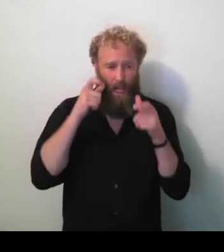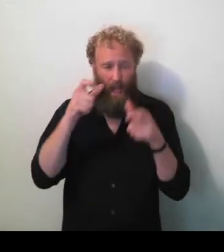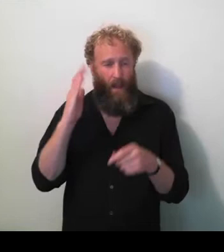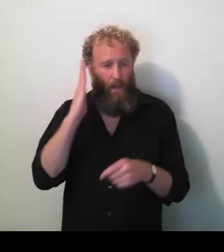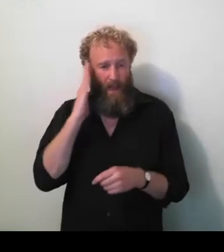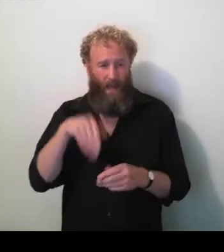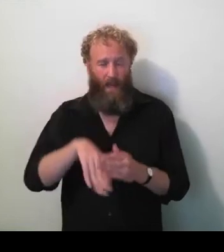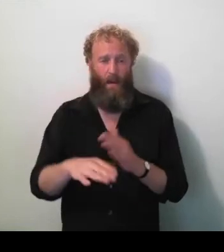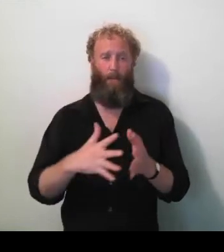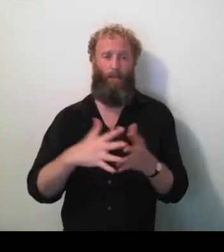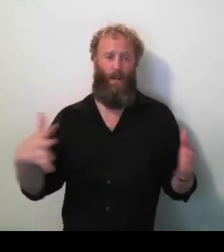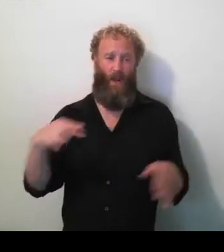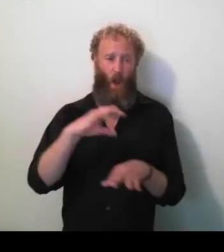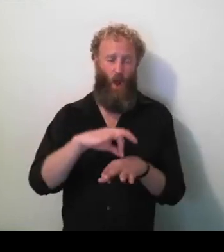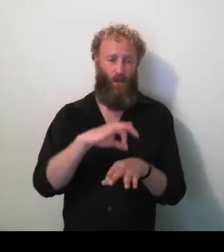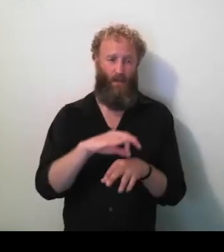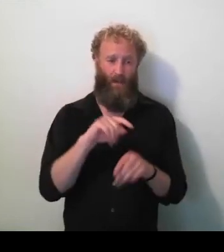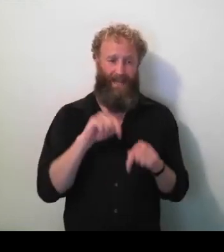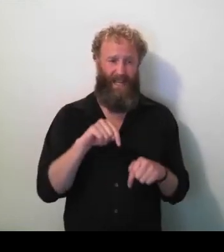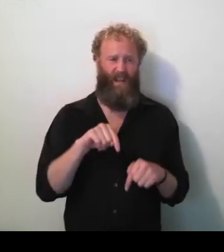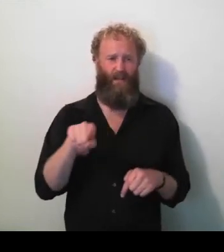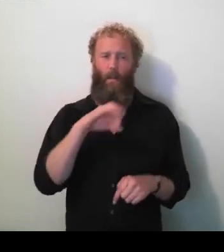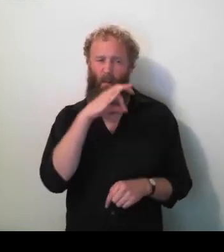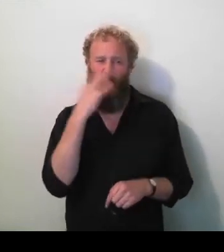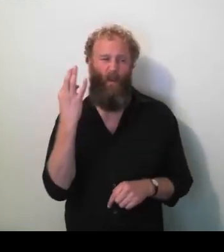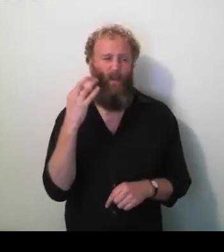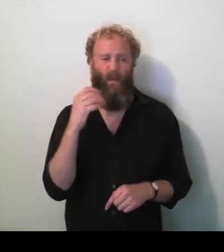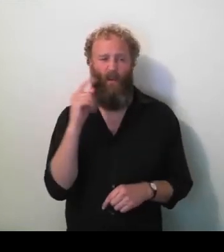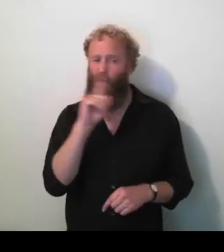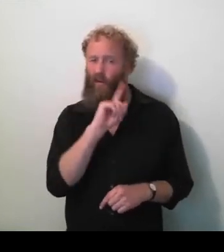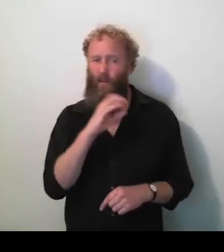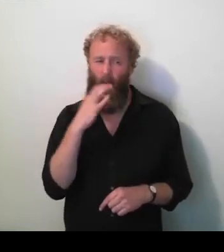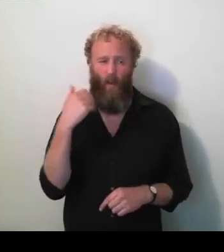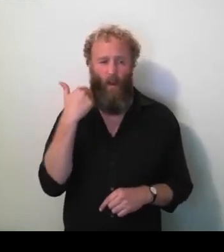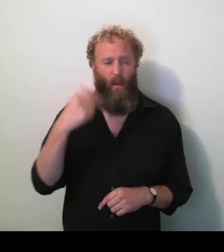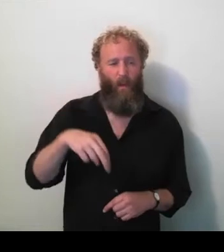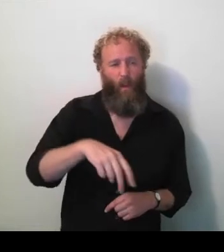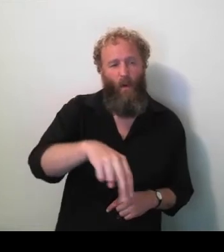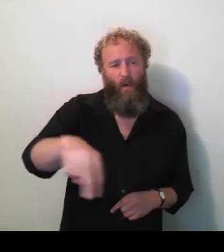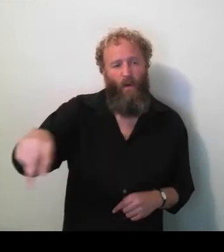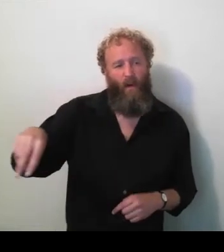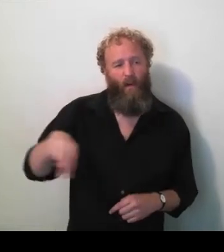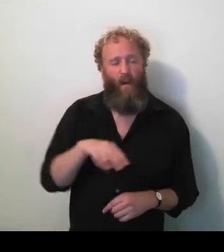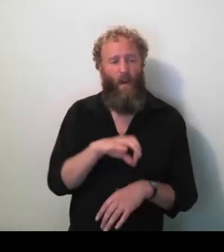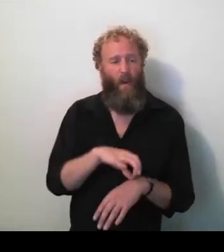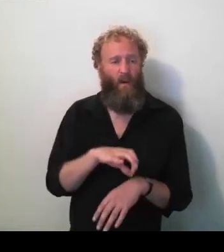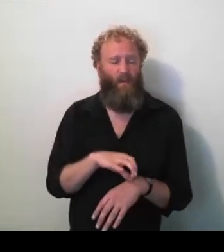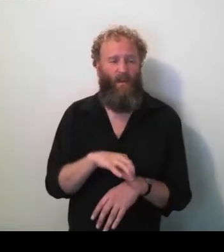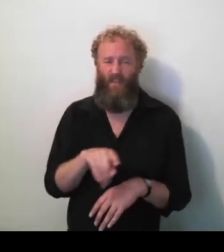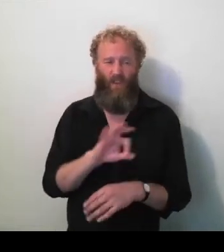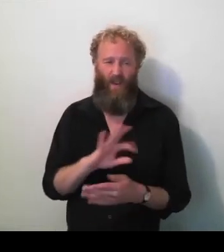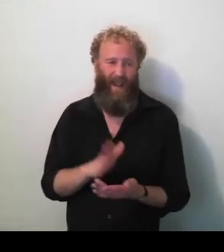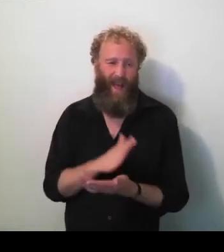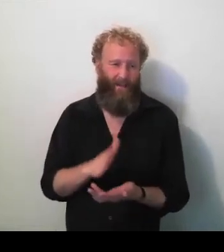bored. She the She wasn't happy there and they really weren't all that happy there either